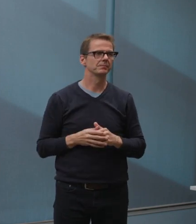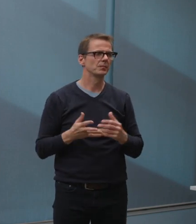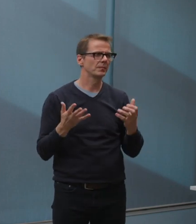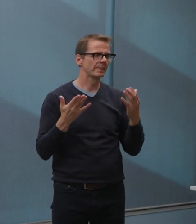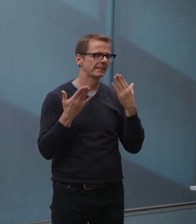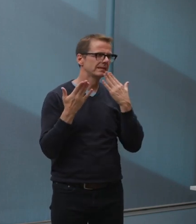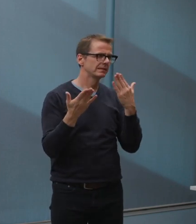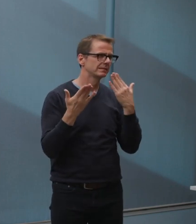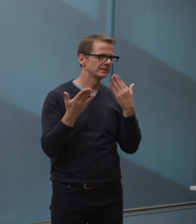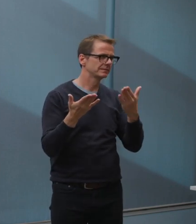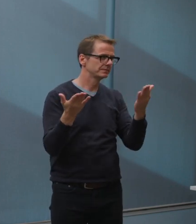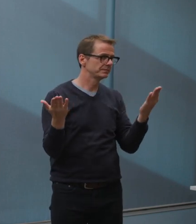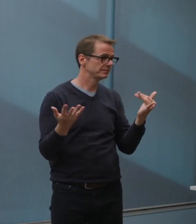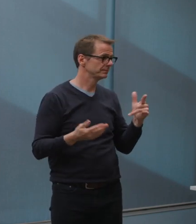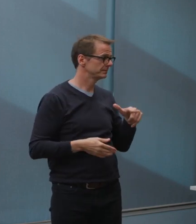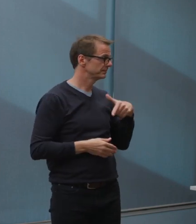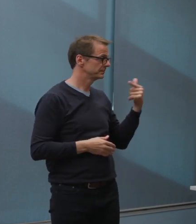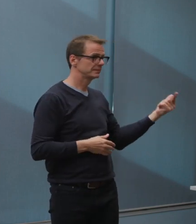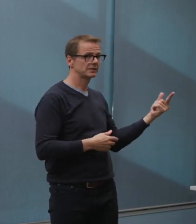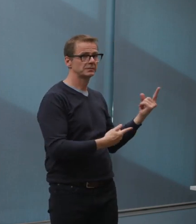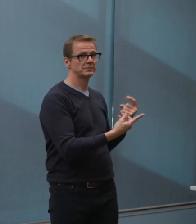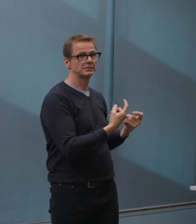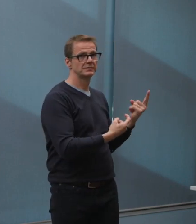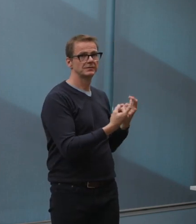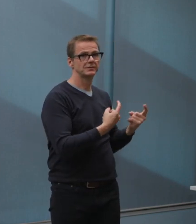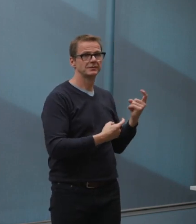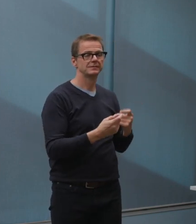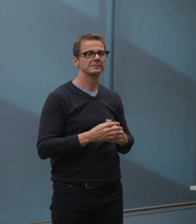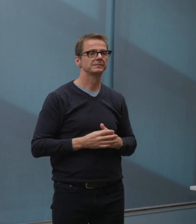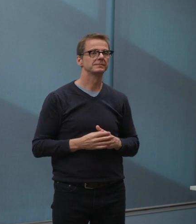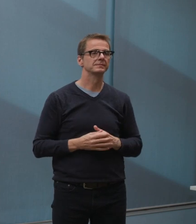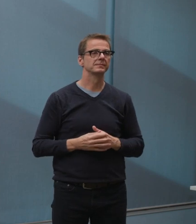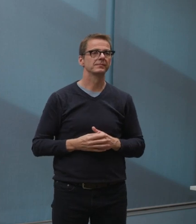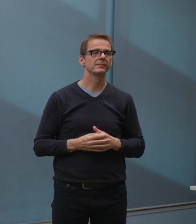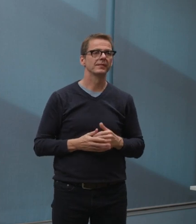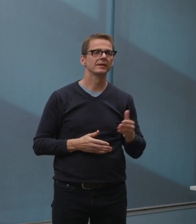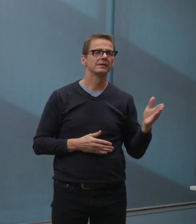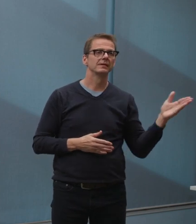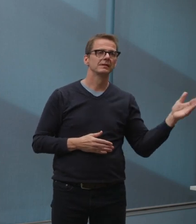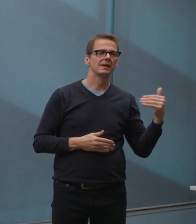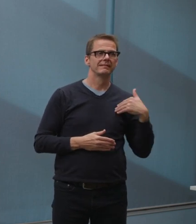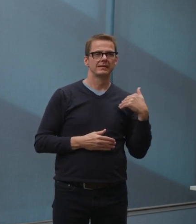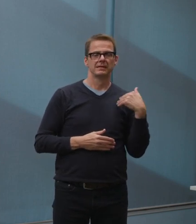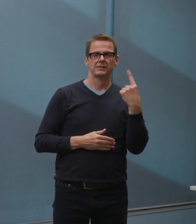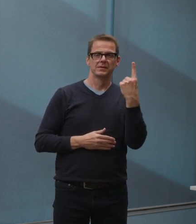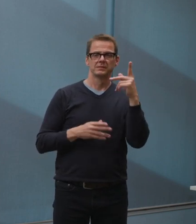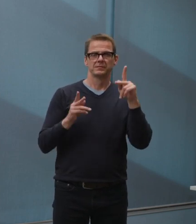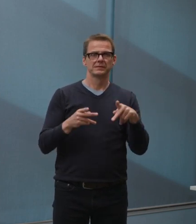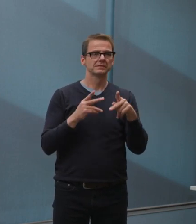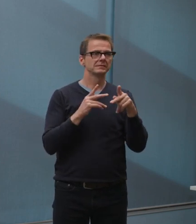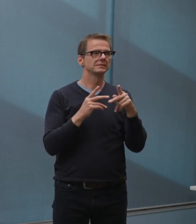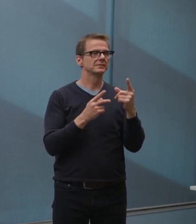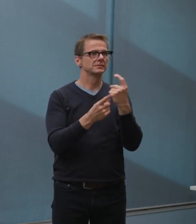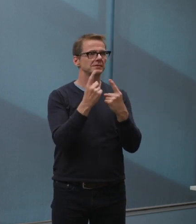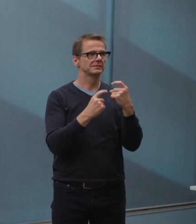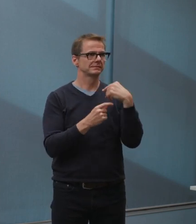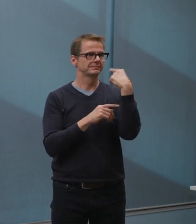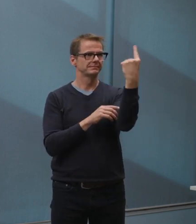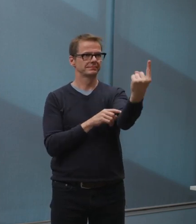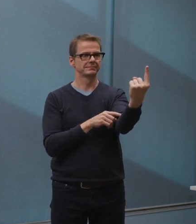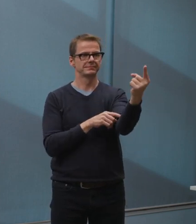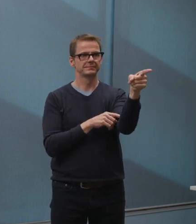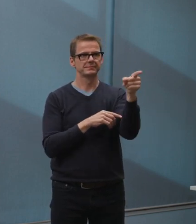reporters. We have five online and one in the room. Go ahead, Jeremy, in the room. I have to applaud us. I'm going start us off a little off topic